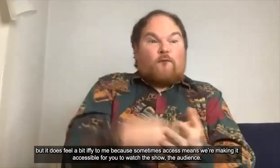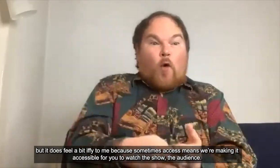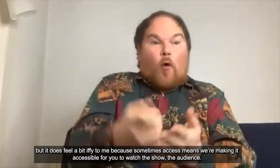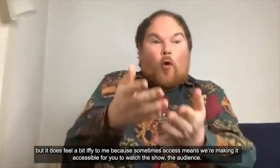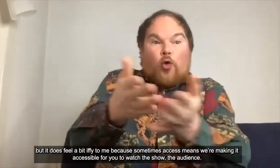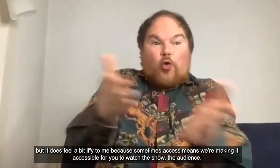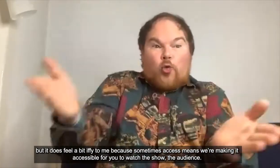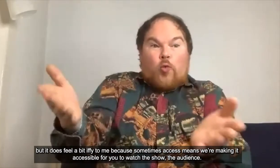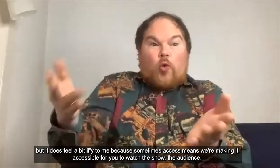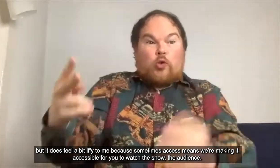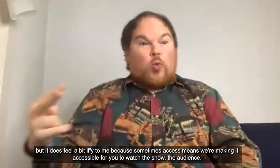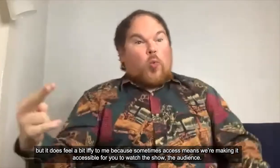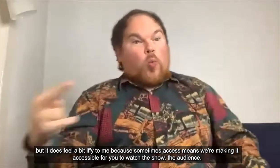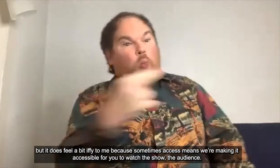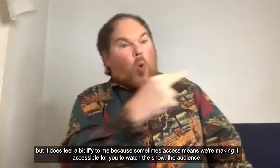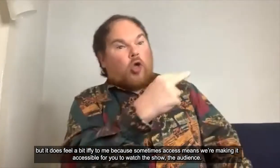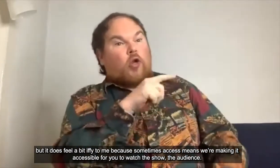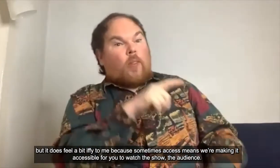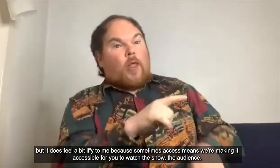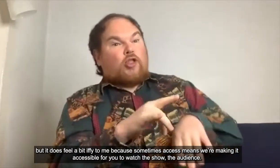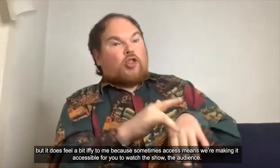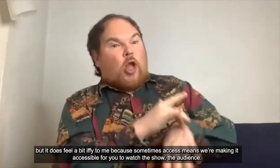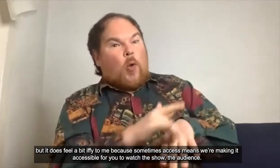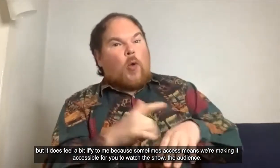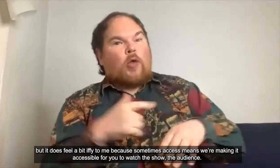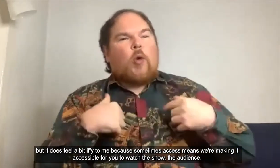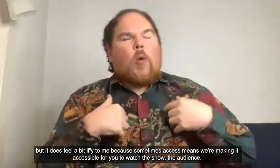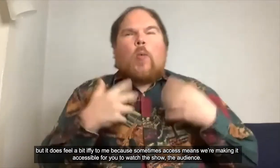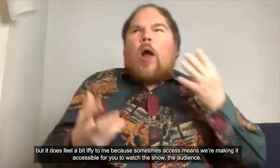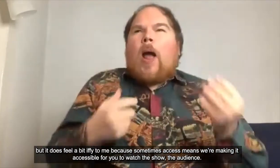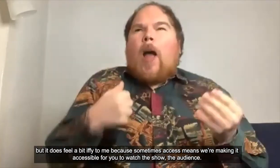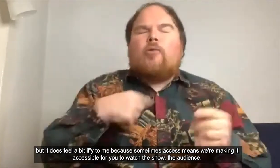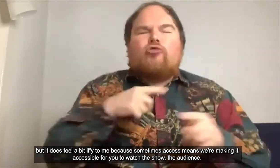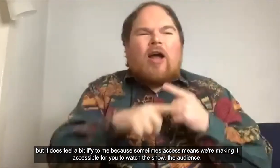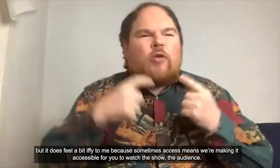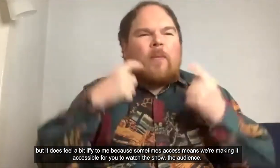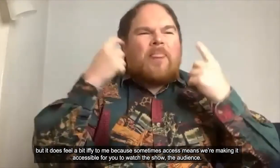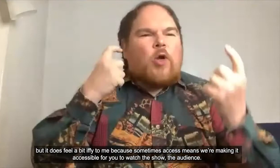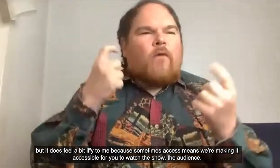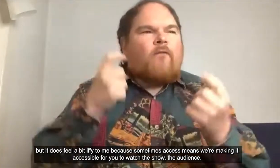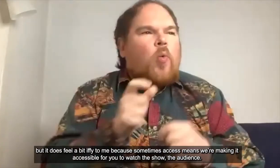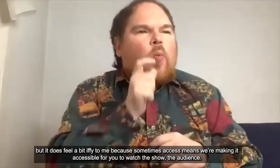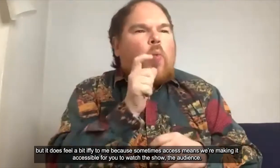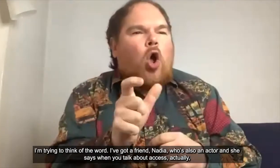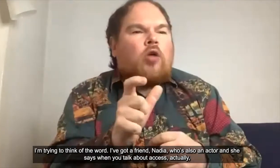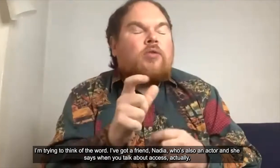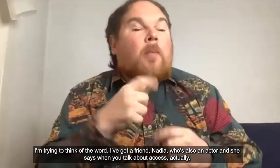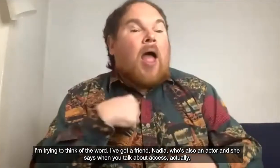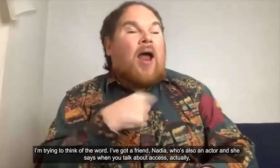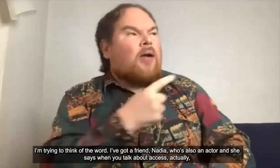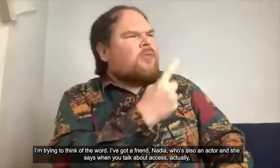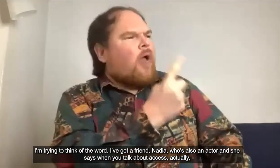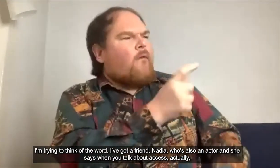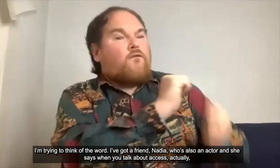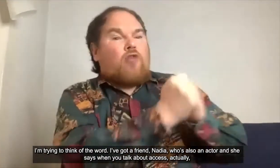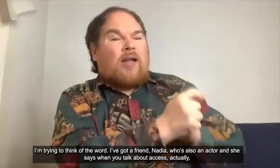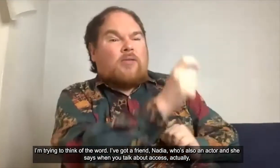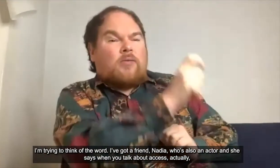it accessible for you to watch the show so it's for the audience so I'm trying to think of the word